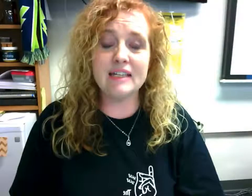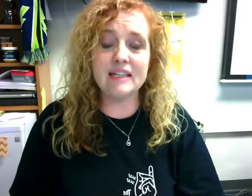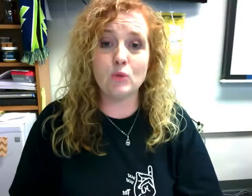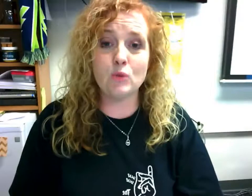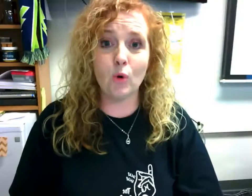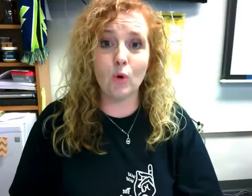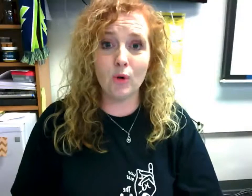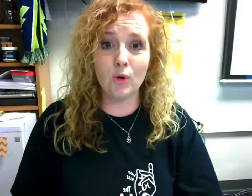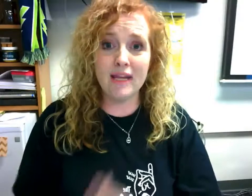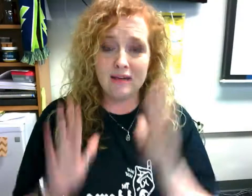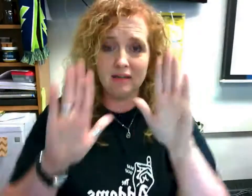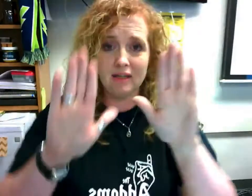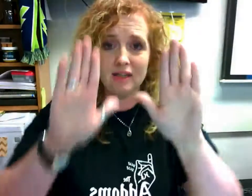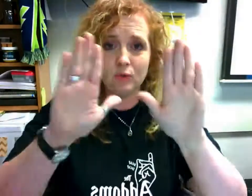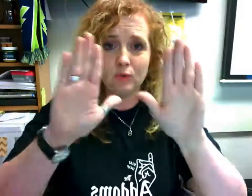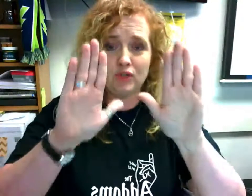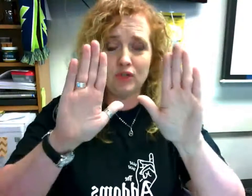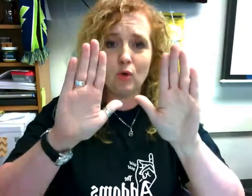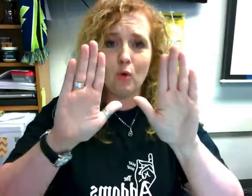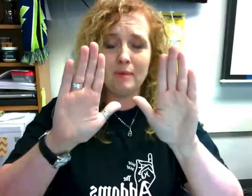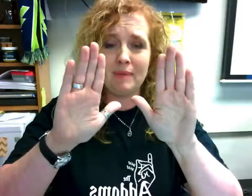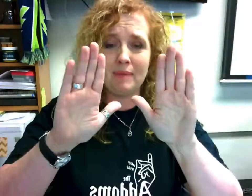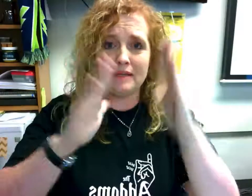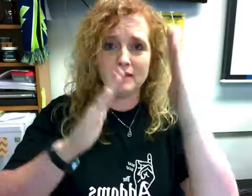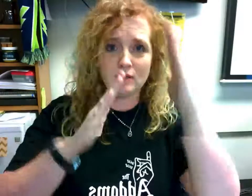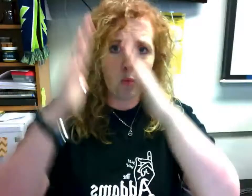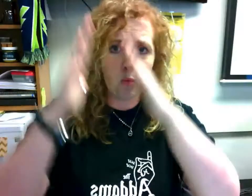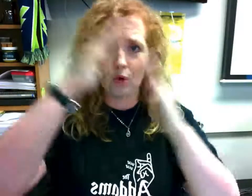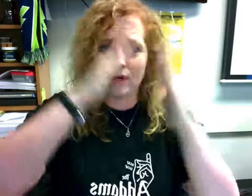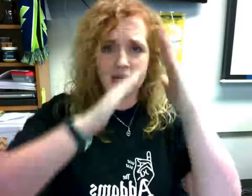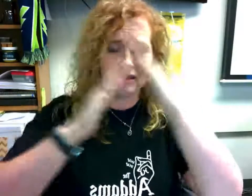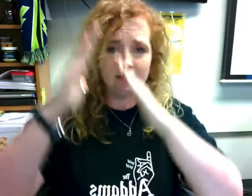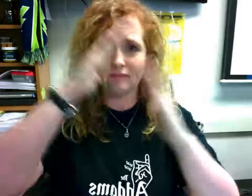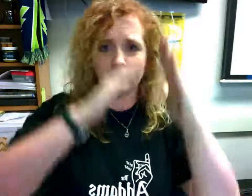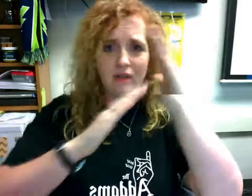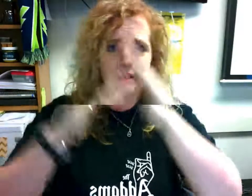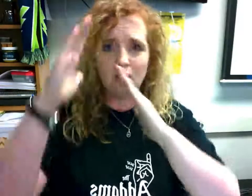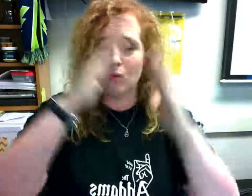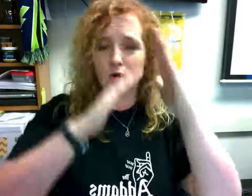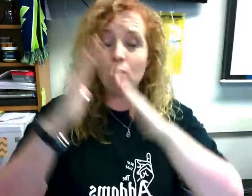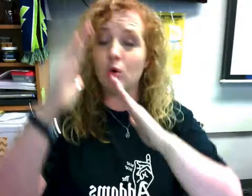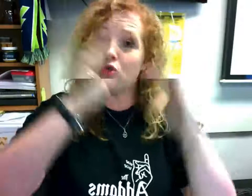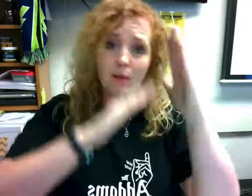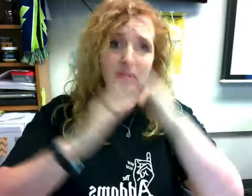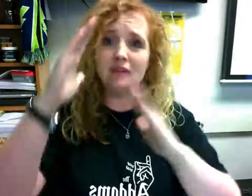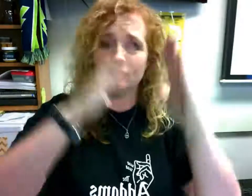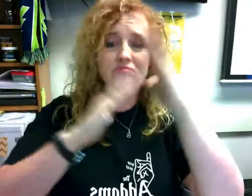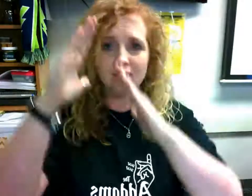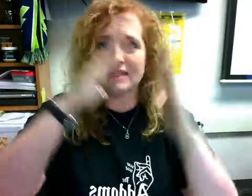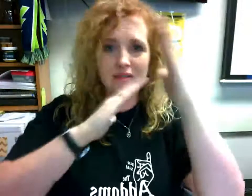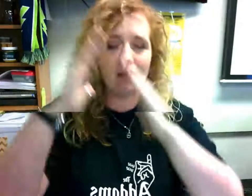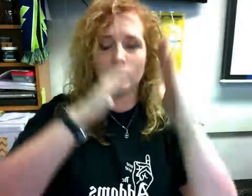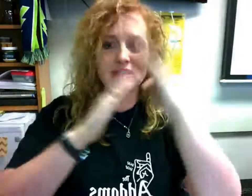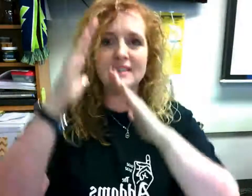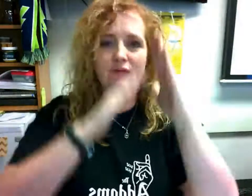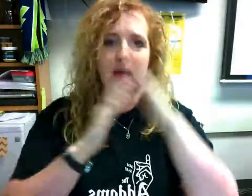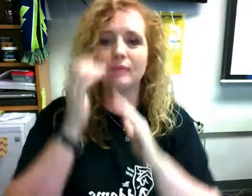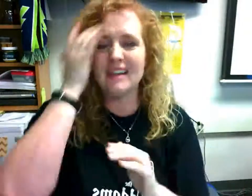next is worried it's with two open b's worried worried or troubled this is um